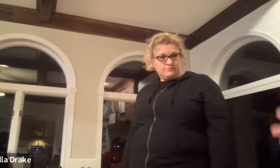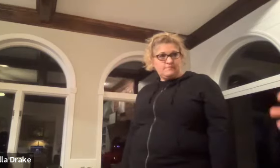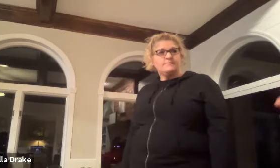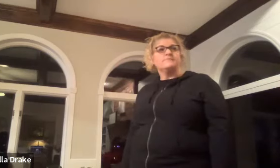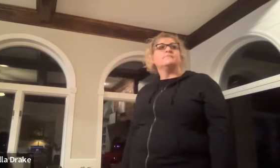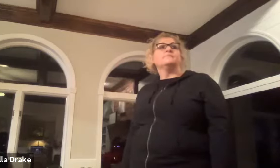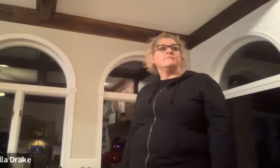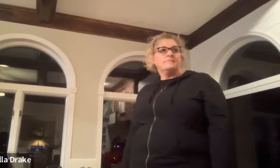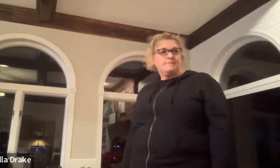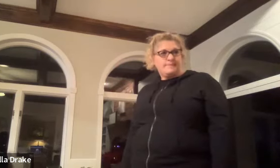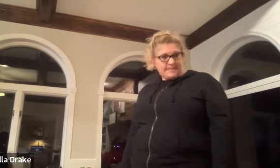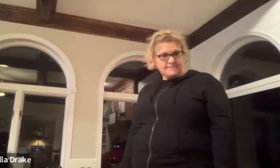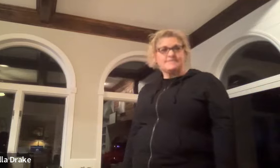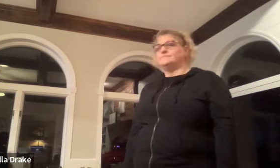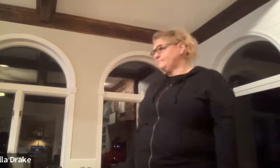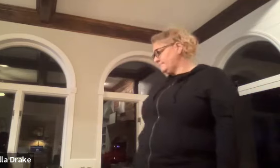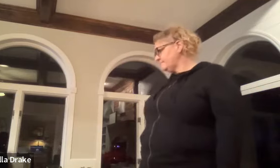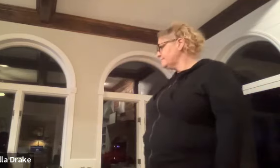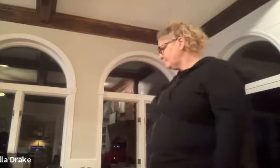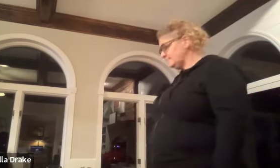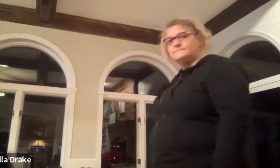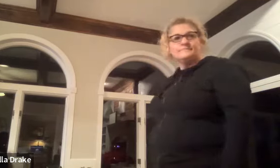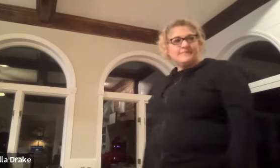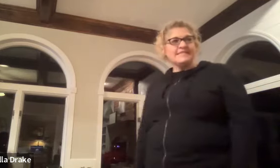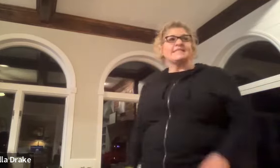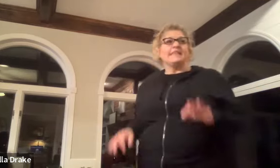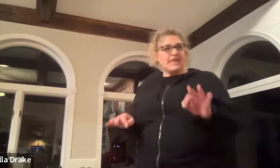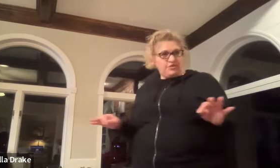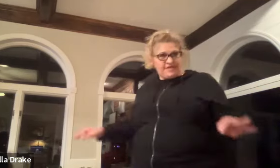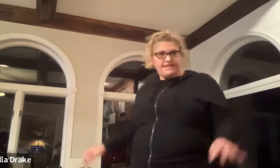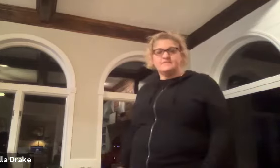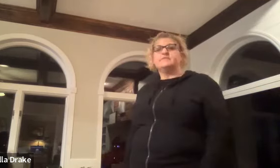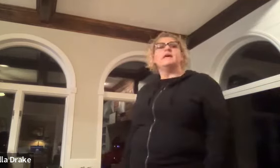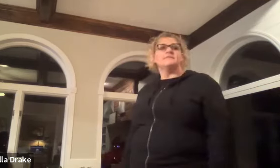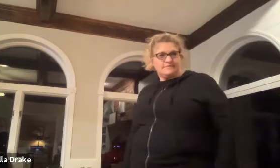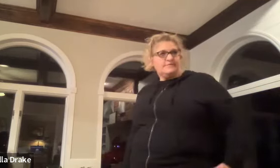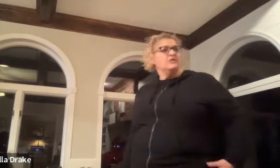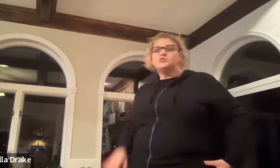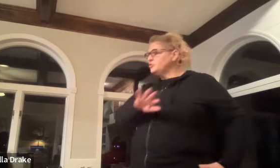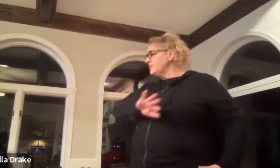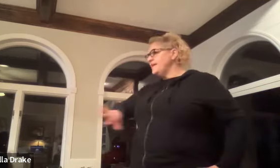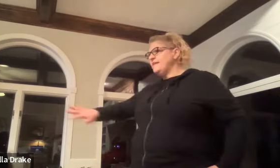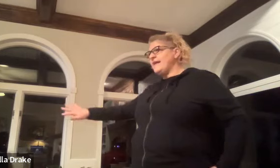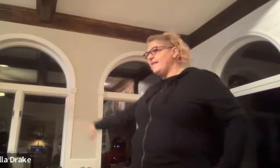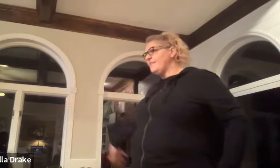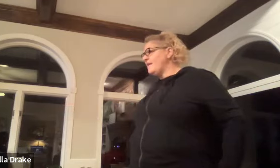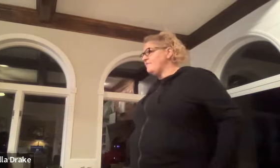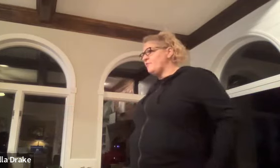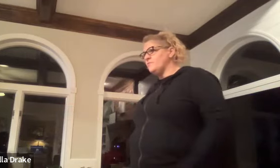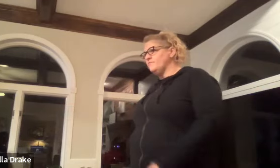grandma's tomorrow's yes okay so the little it's the little thing yes to him and the for